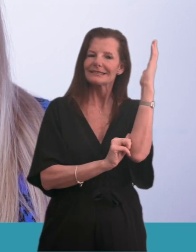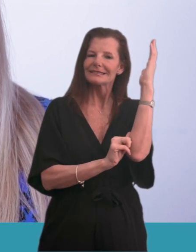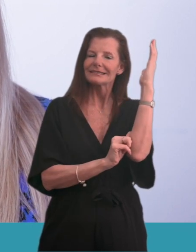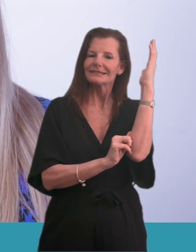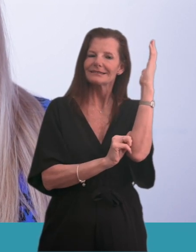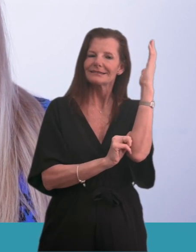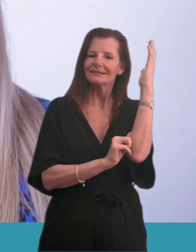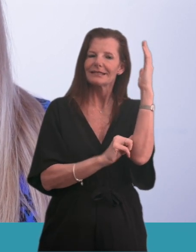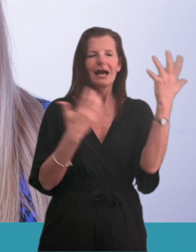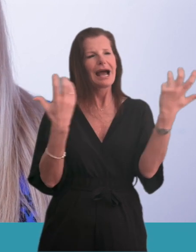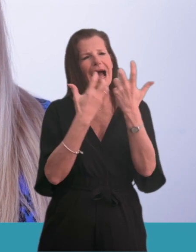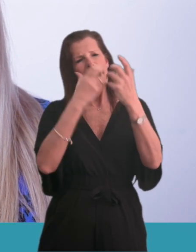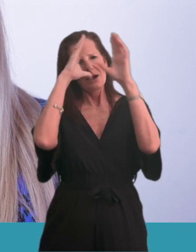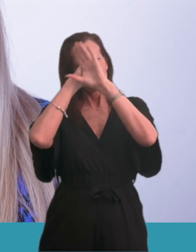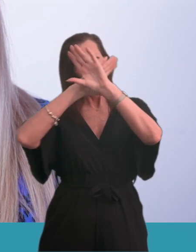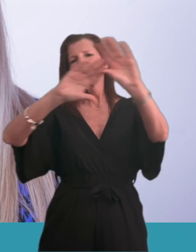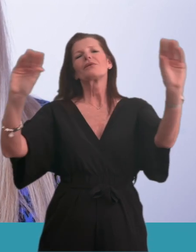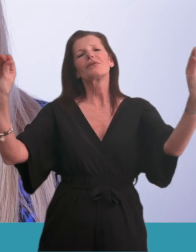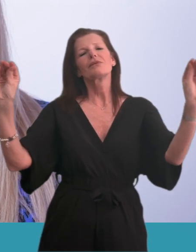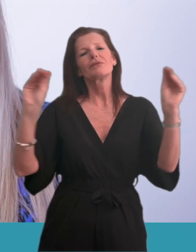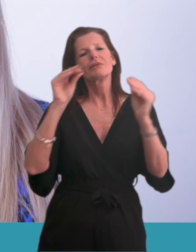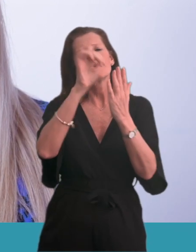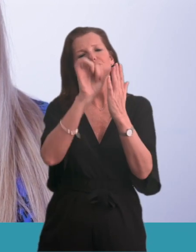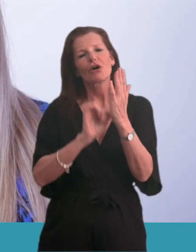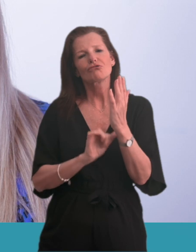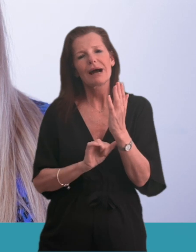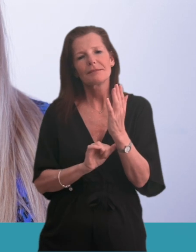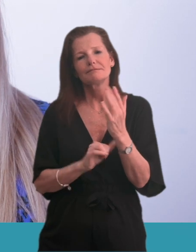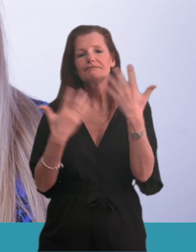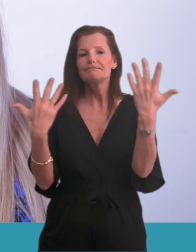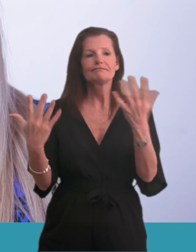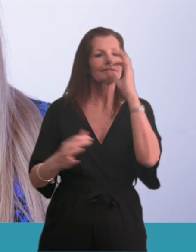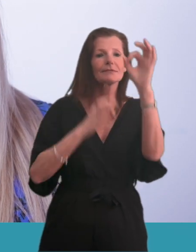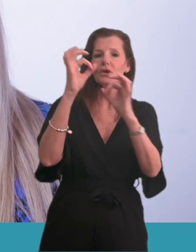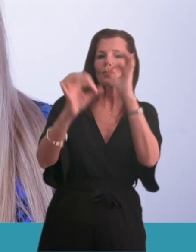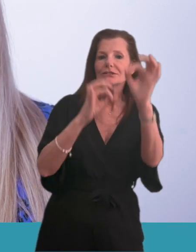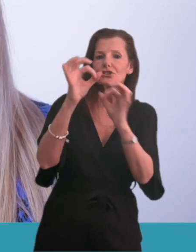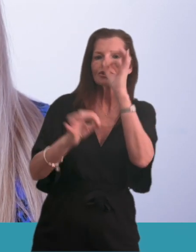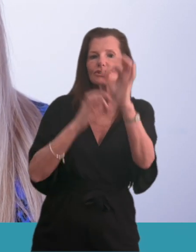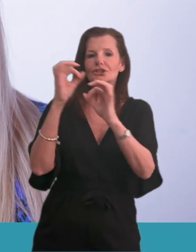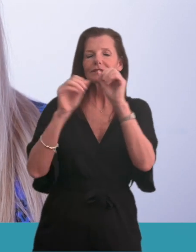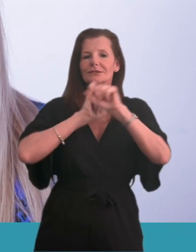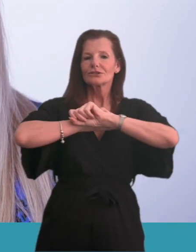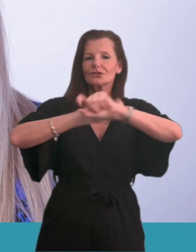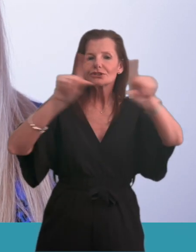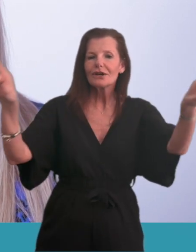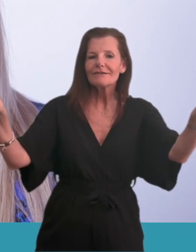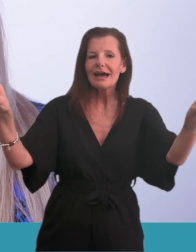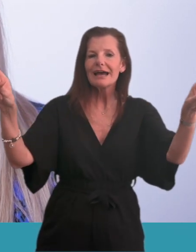How did we tell people about the new hospitals program? We asked questions in surveys, over the phone, in person